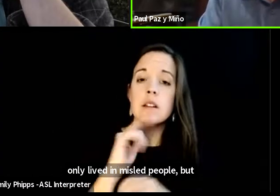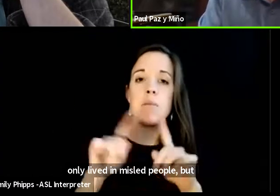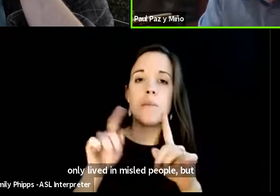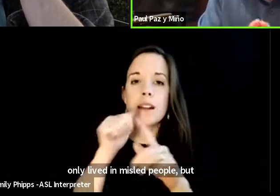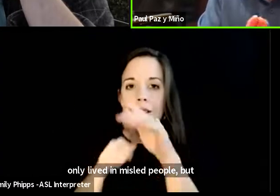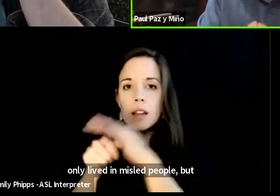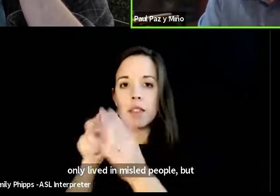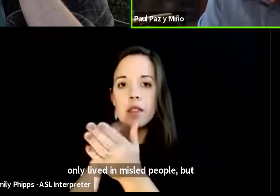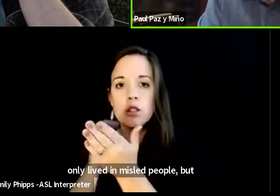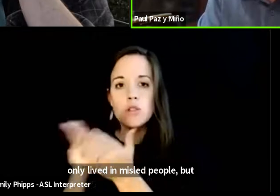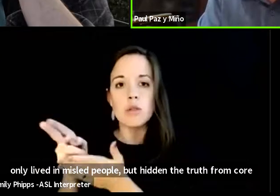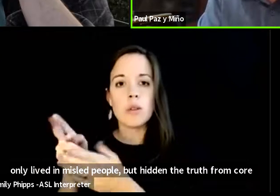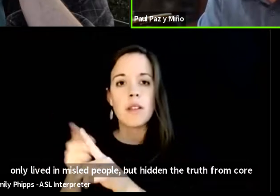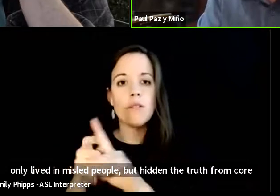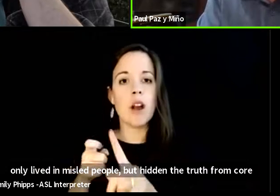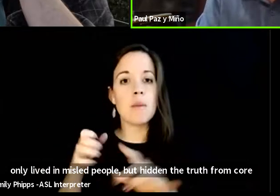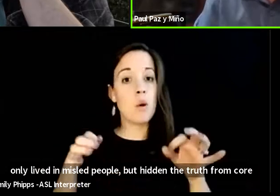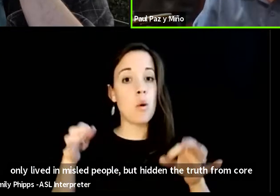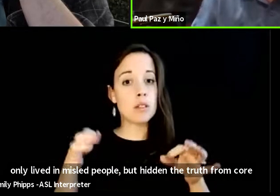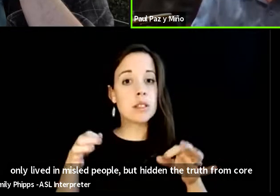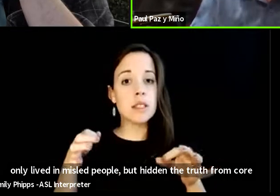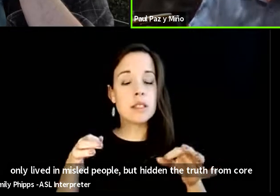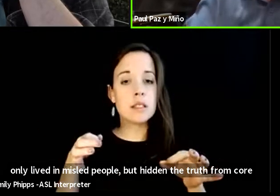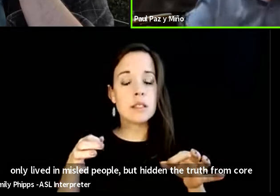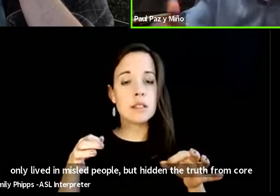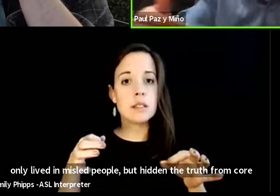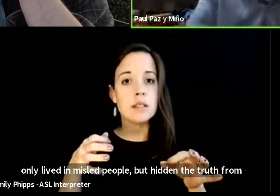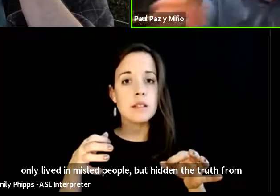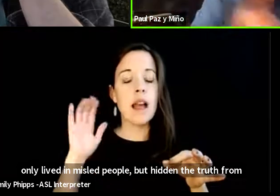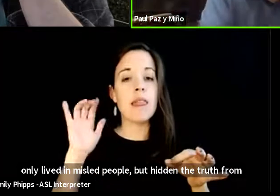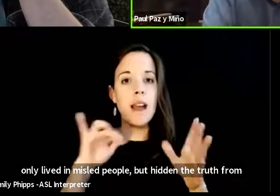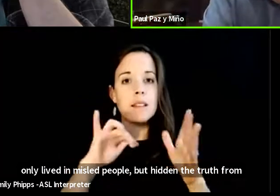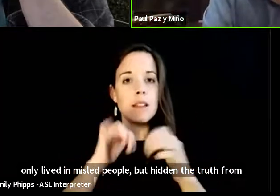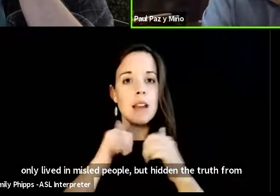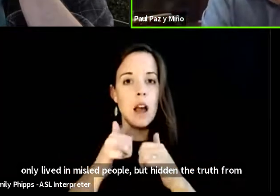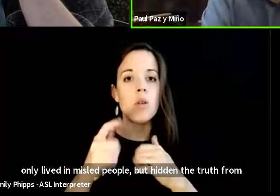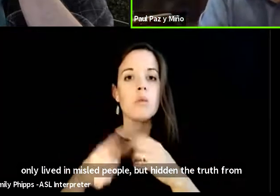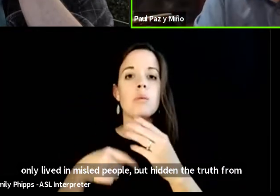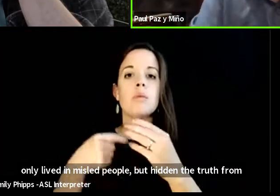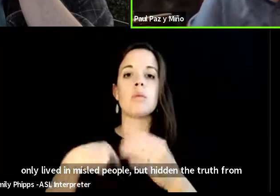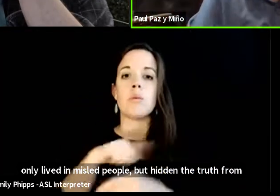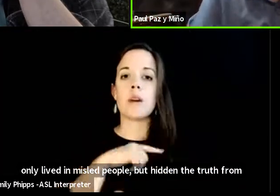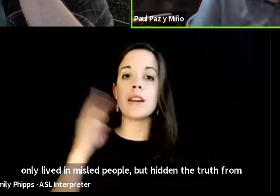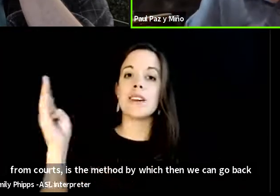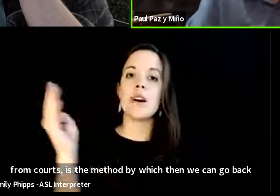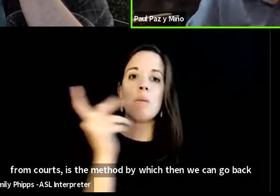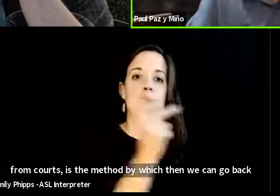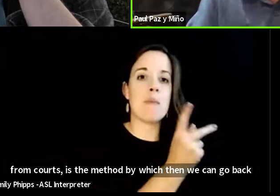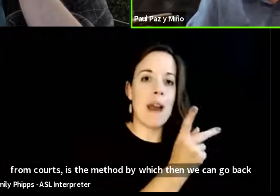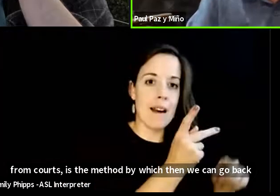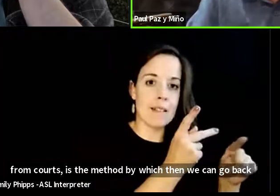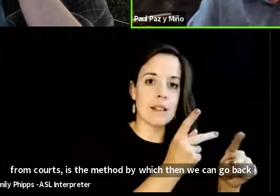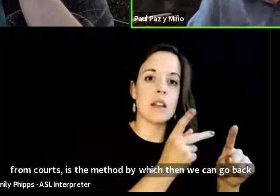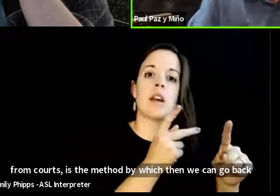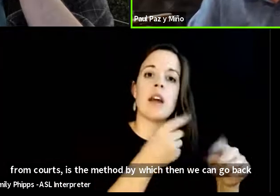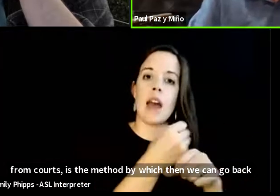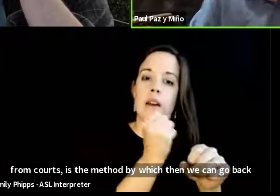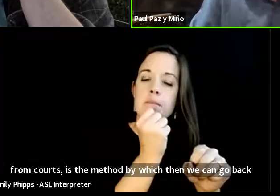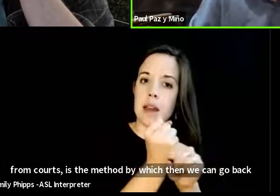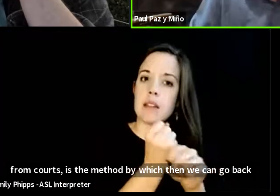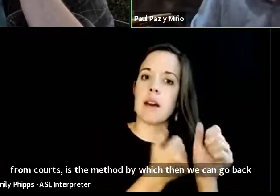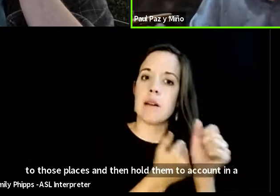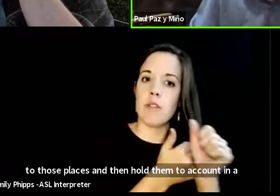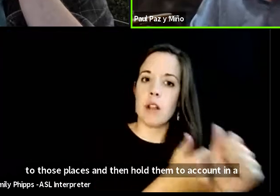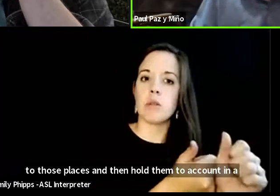from courts is the method by which then we can go back to those places and then hold them to account in a court of law